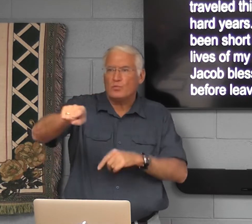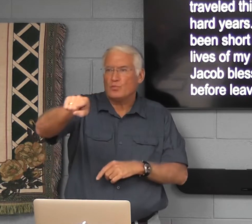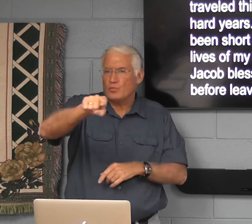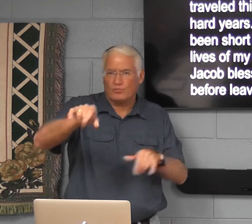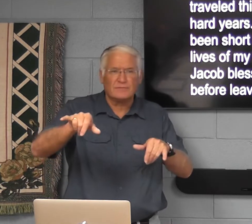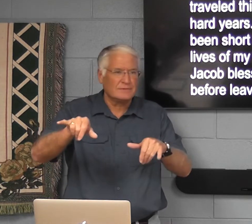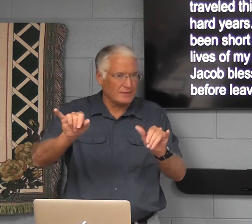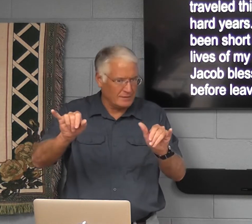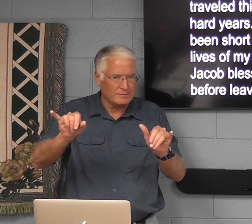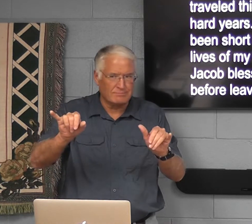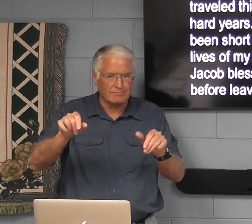We still do.